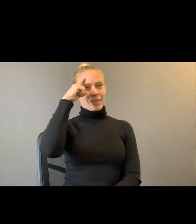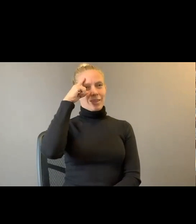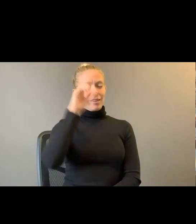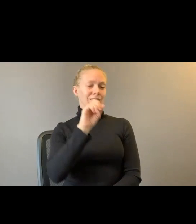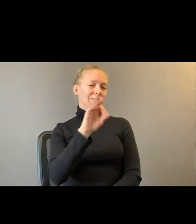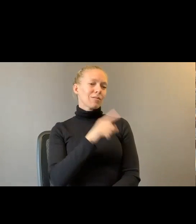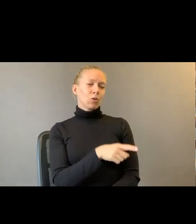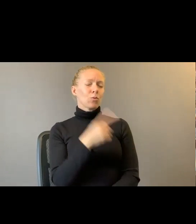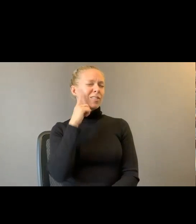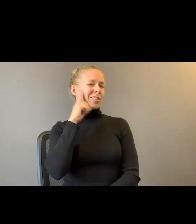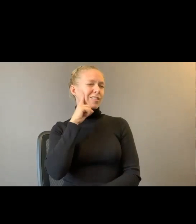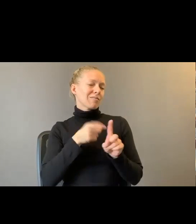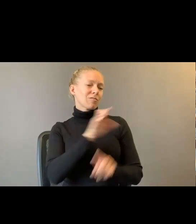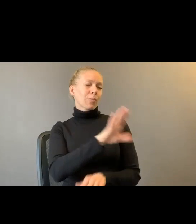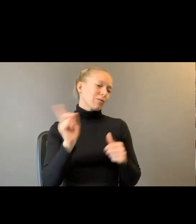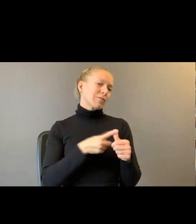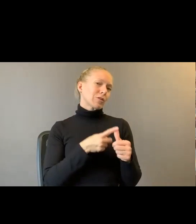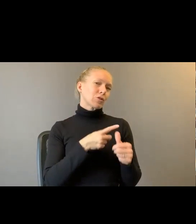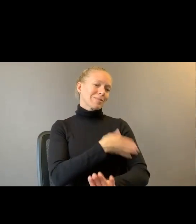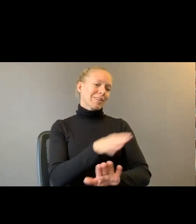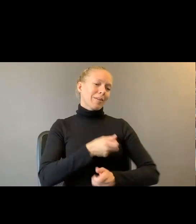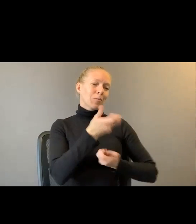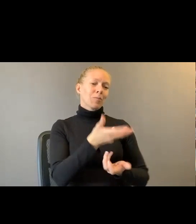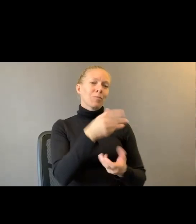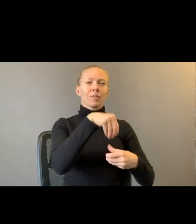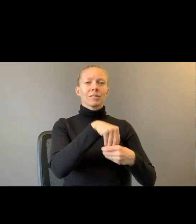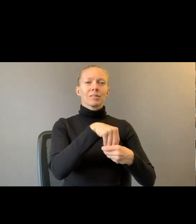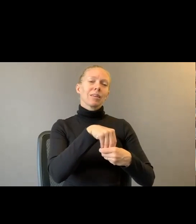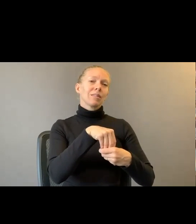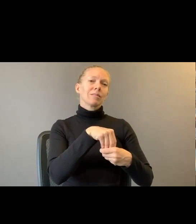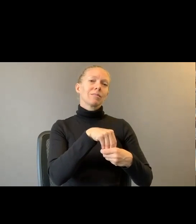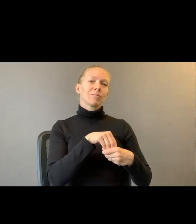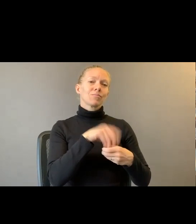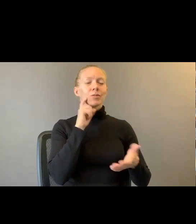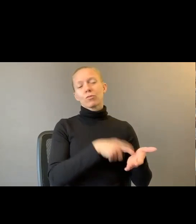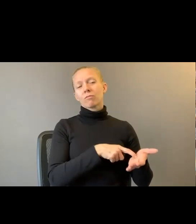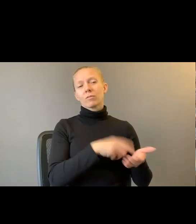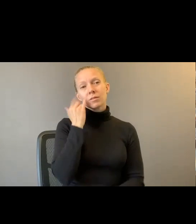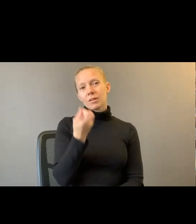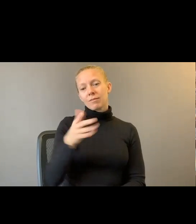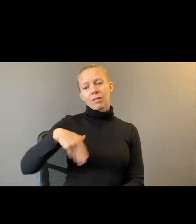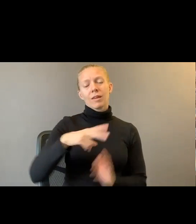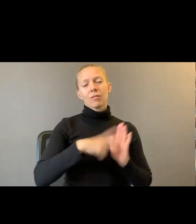from I think their first album included. And then the reference to In the Wake. If you have not read Christina Sharpe's